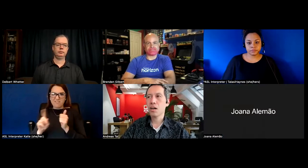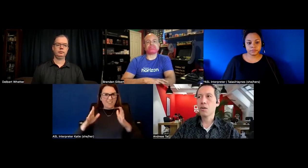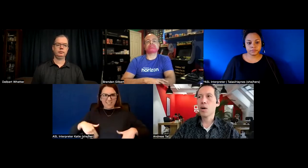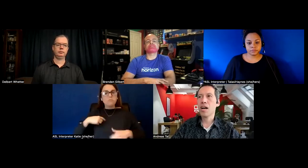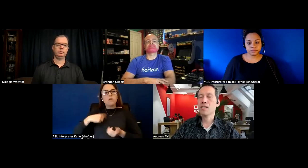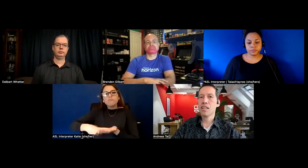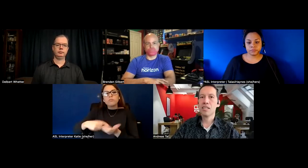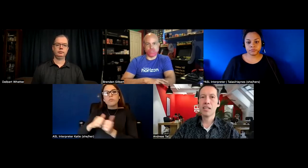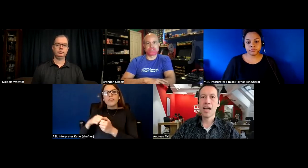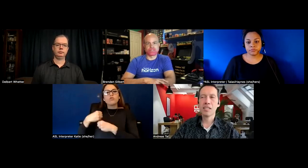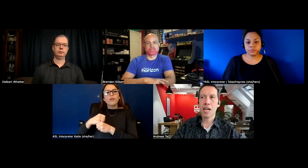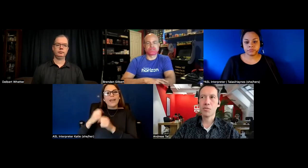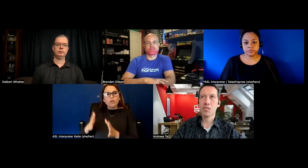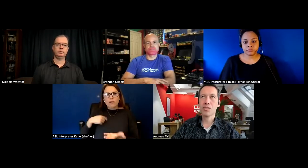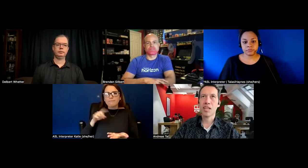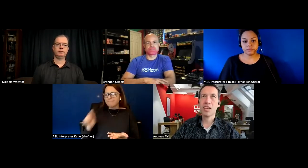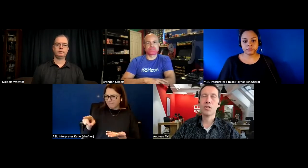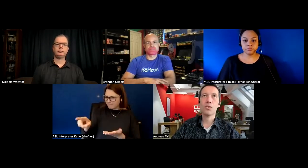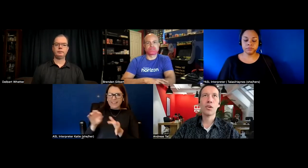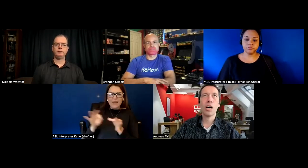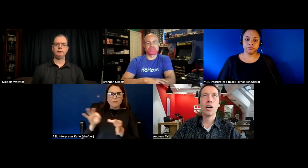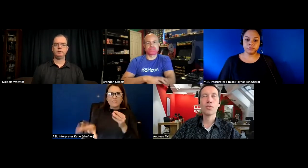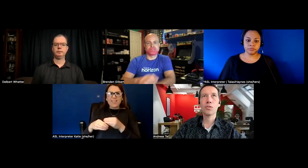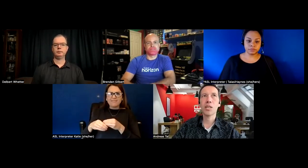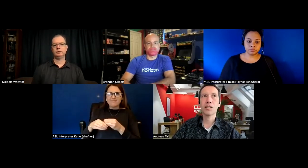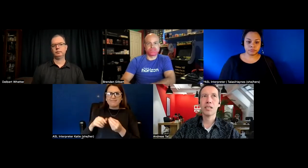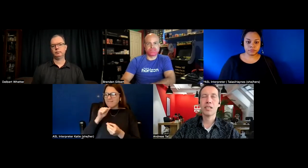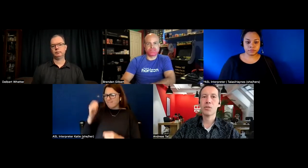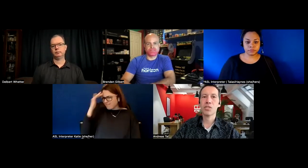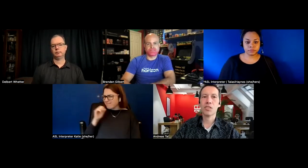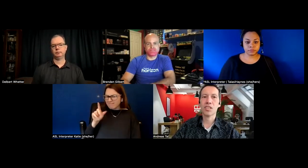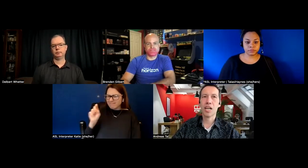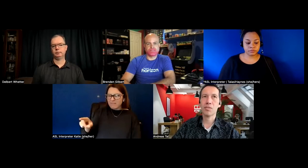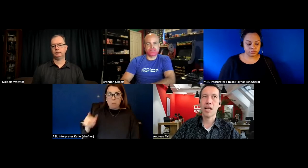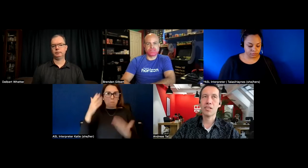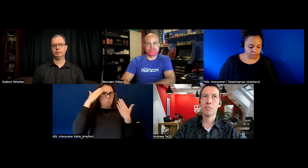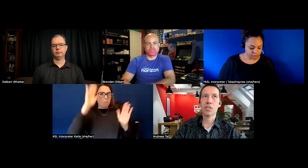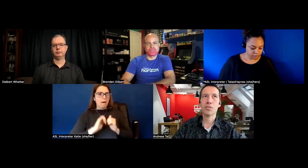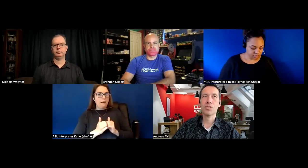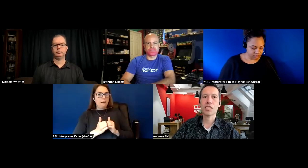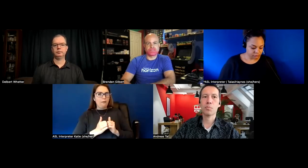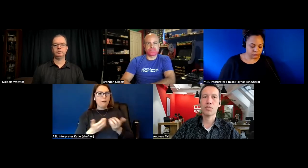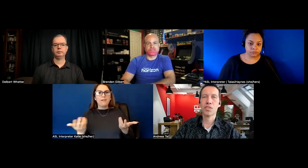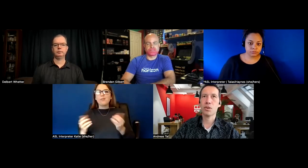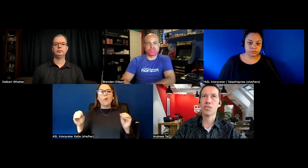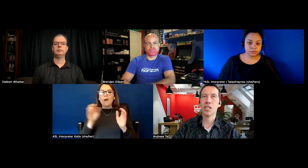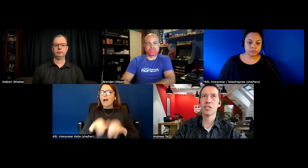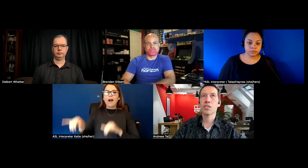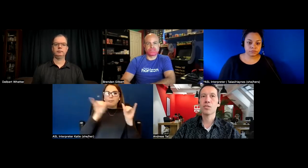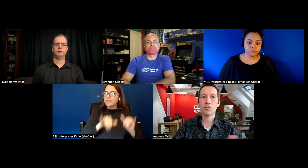why they didn't add captions they don't know how to do it and there is not a common standard because they export their content to different